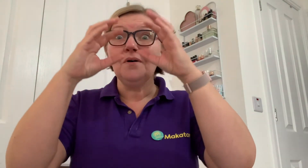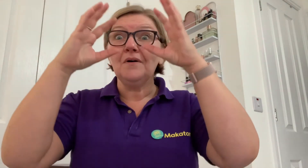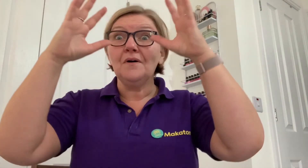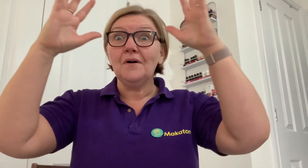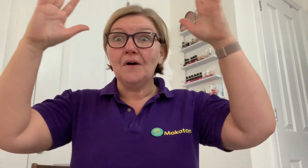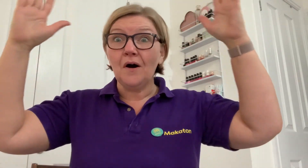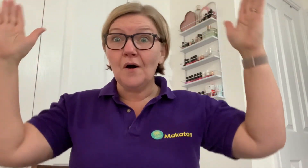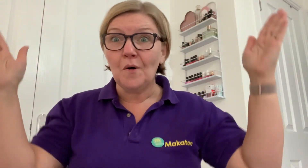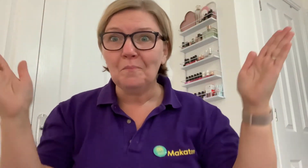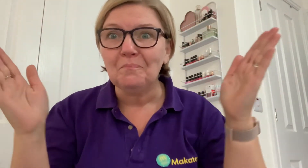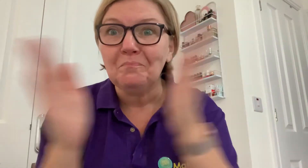Pop!